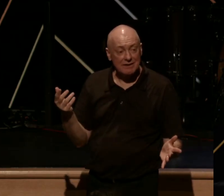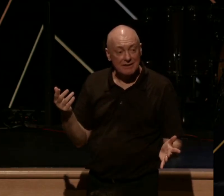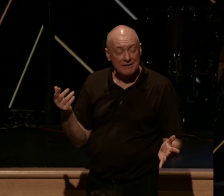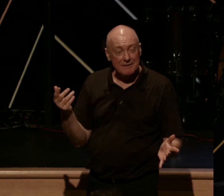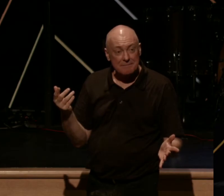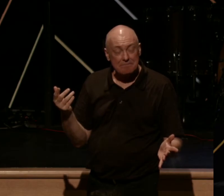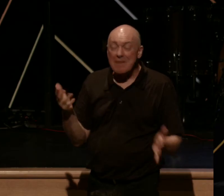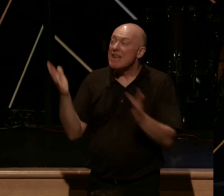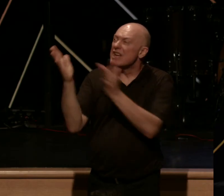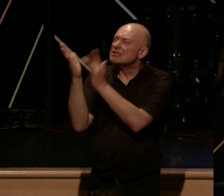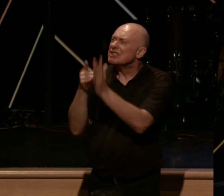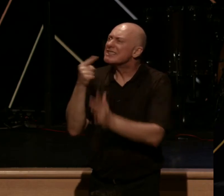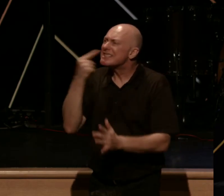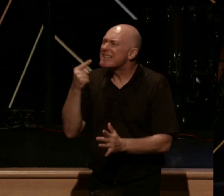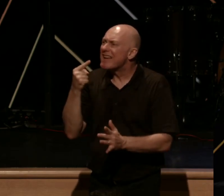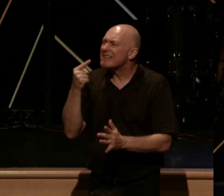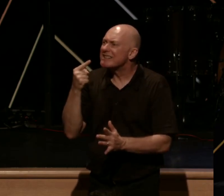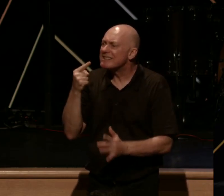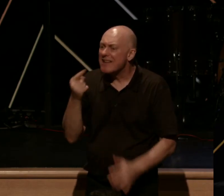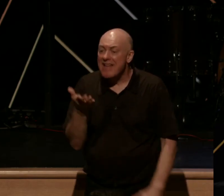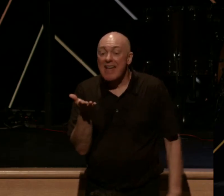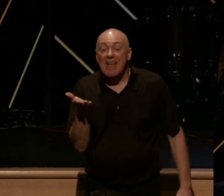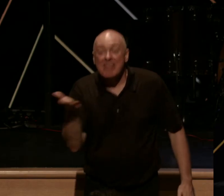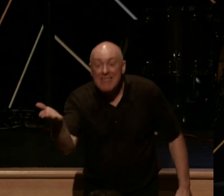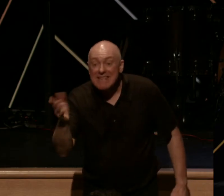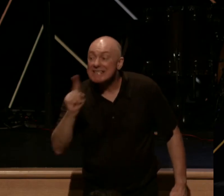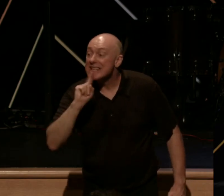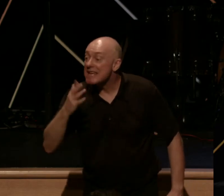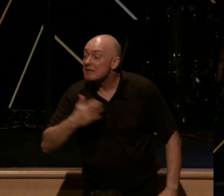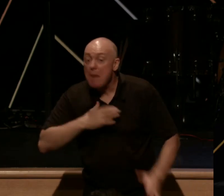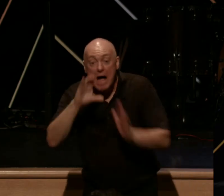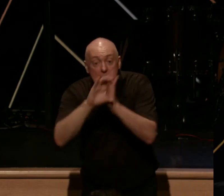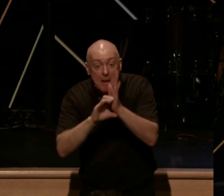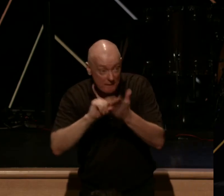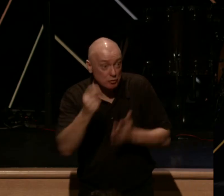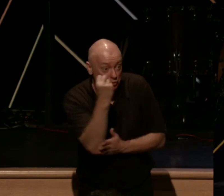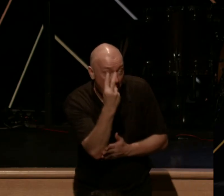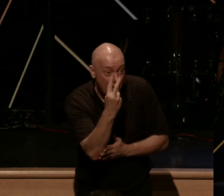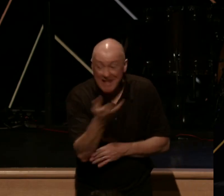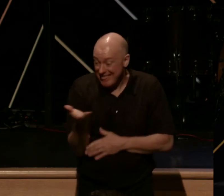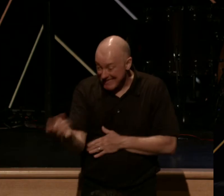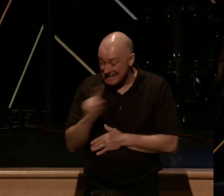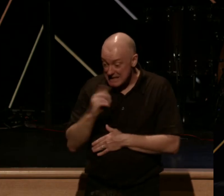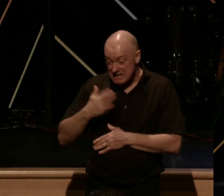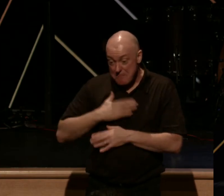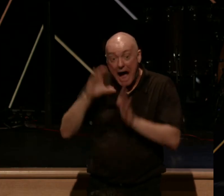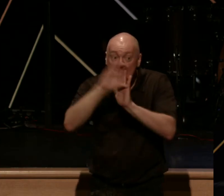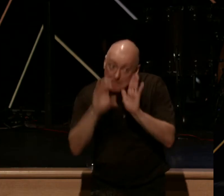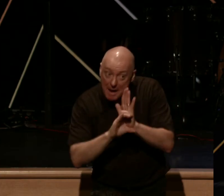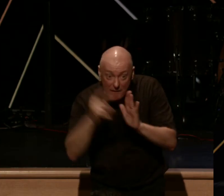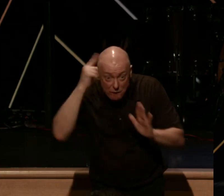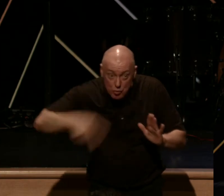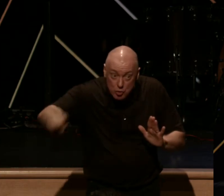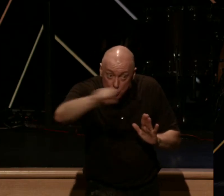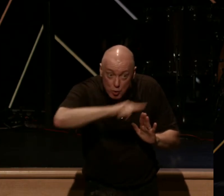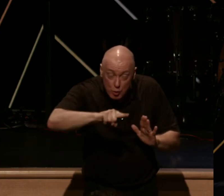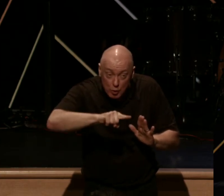He says, this is my commandment. Verse 12. This is my commandment, that you